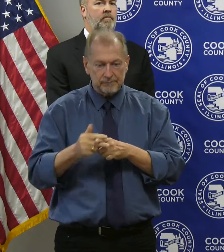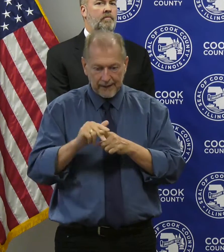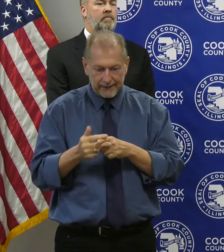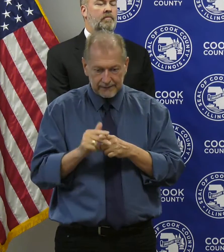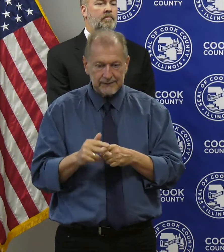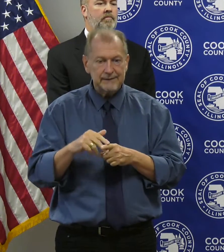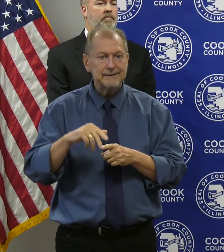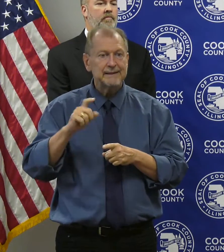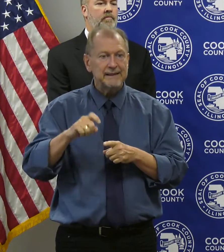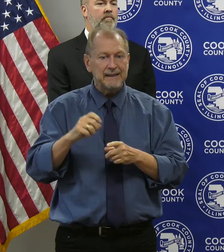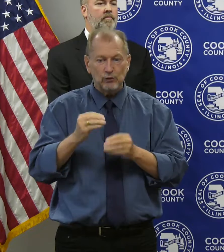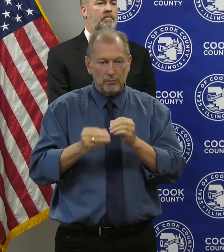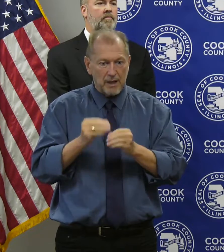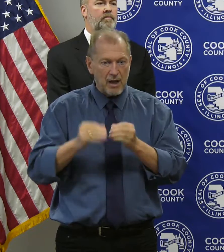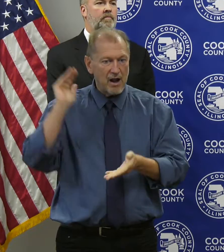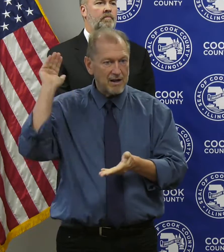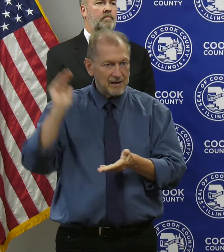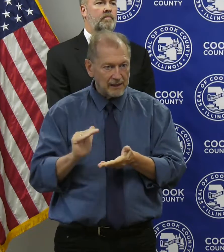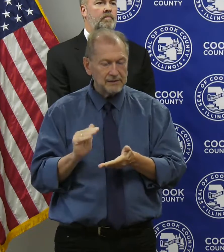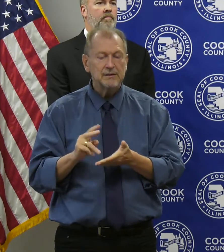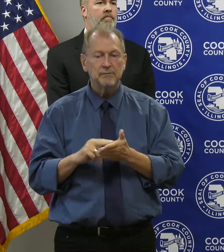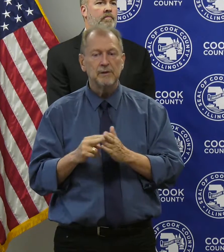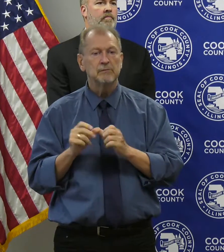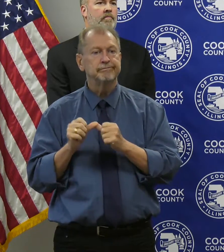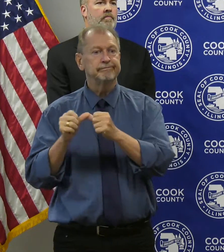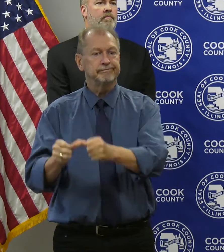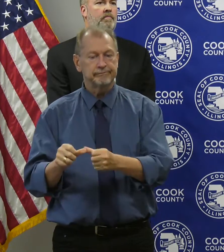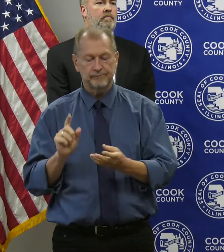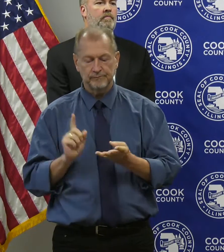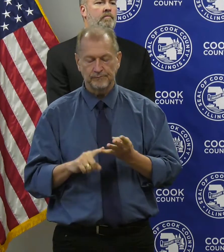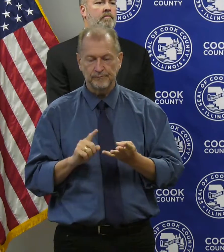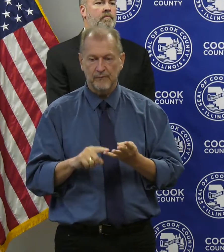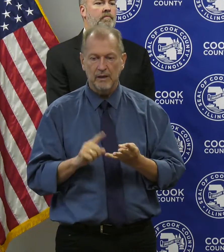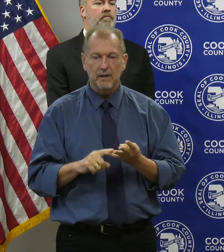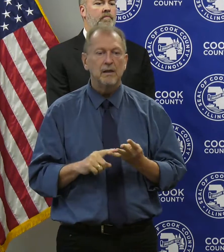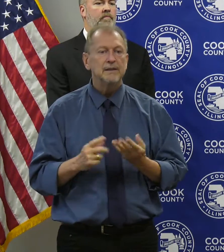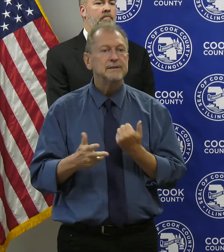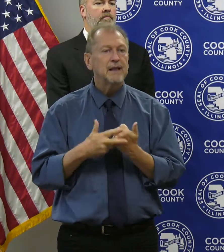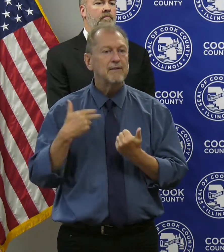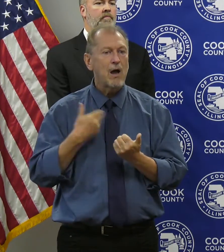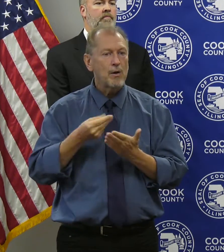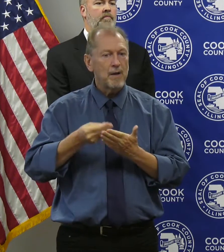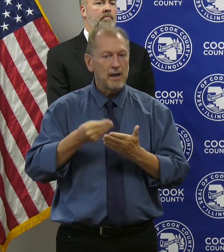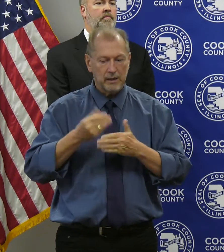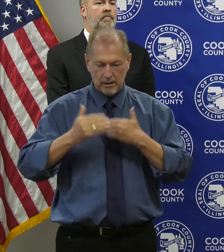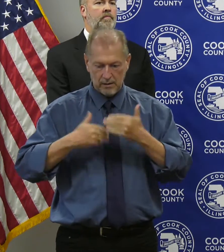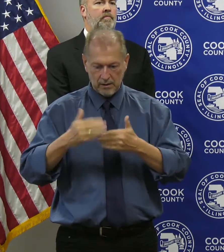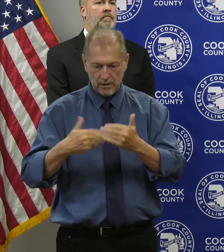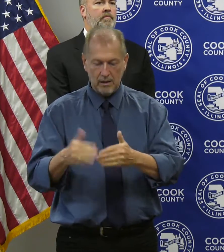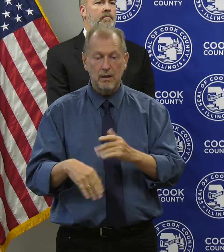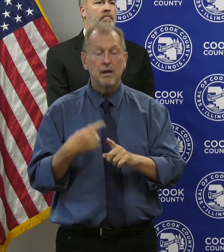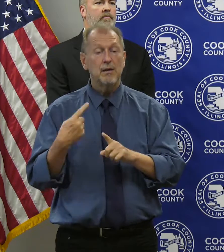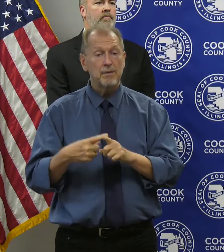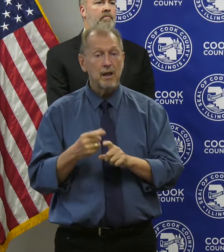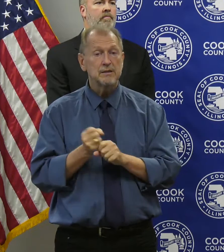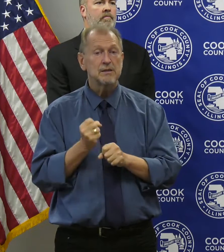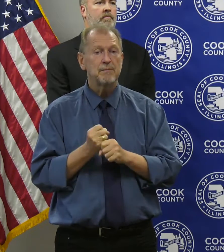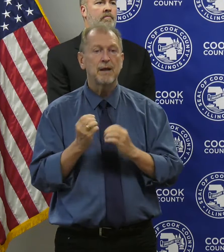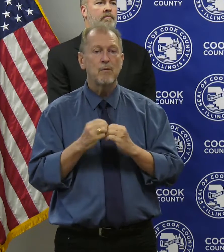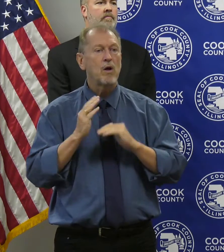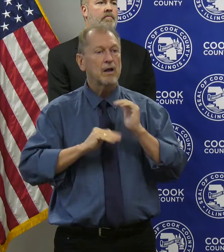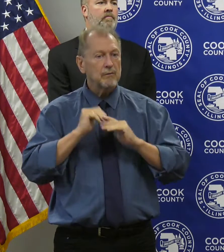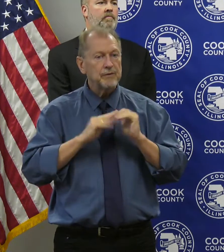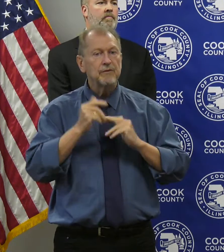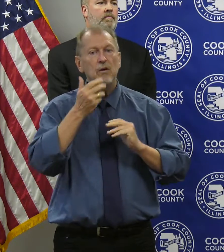the equipment, as well as avoid costly mechanical issues in the future, all while enhancing the safety and comfort of these spaces.